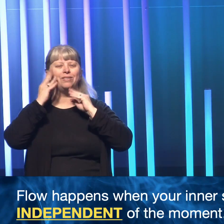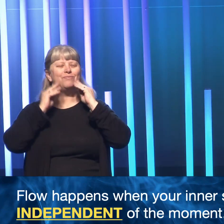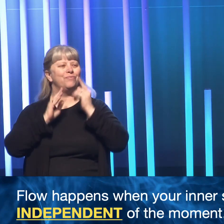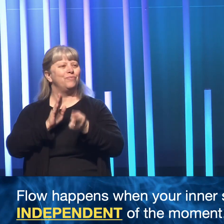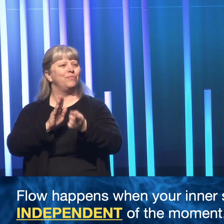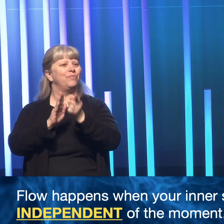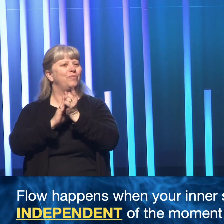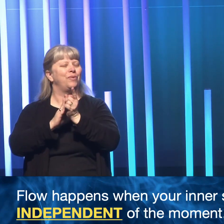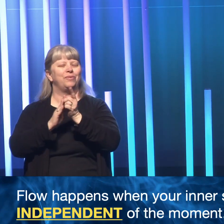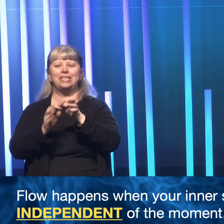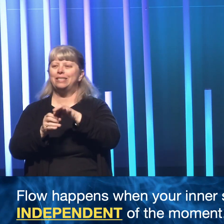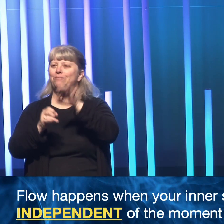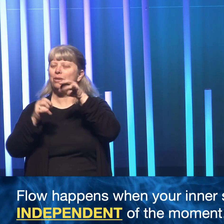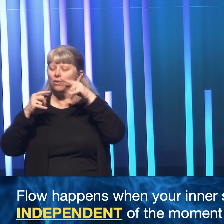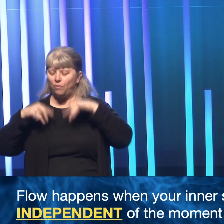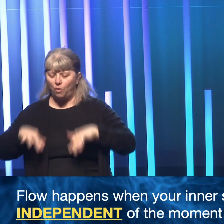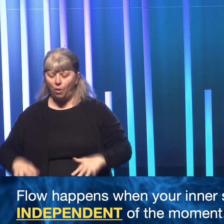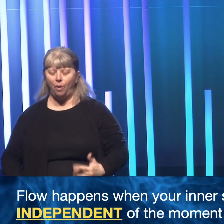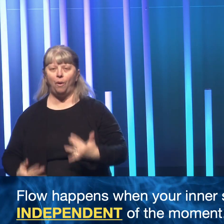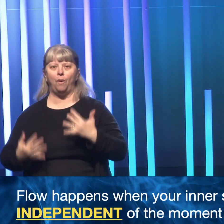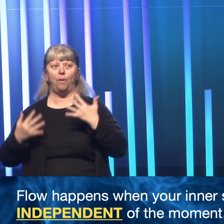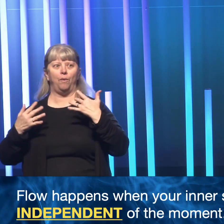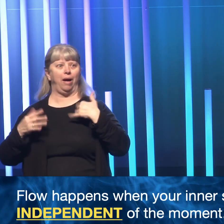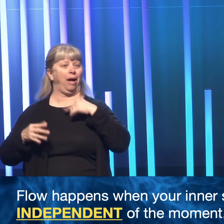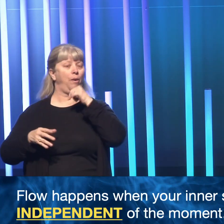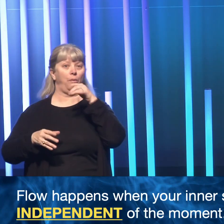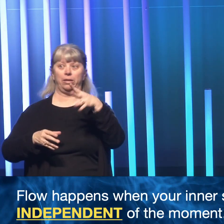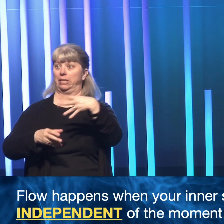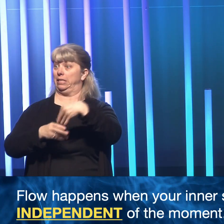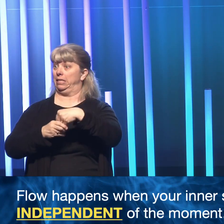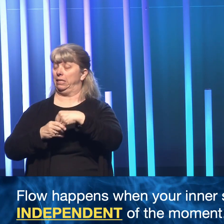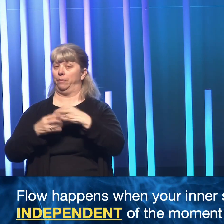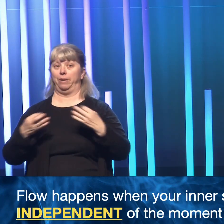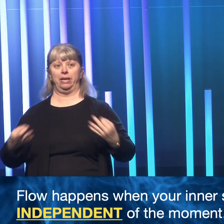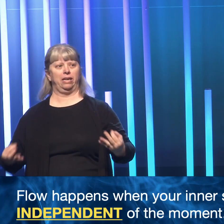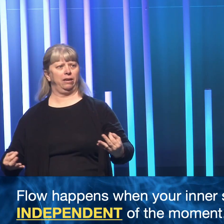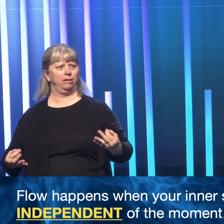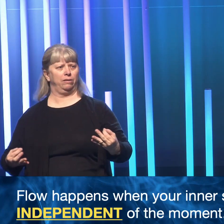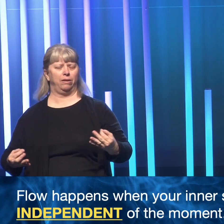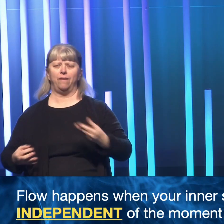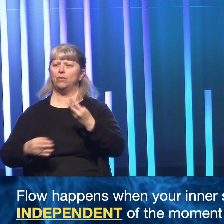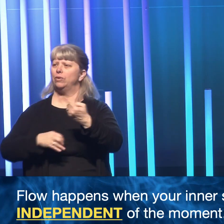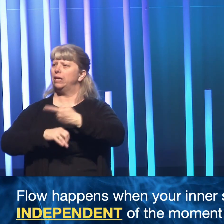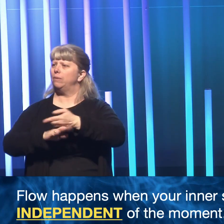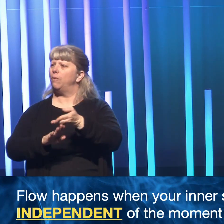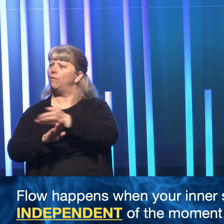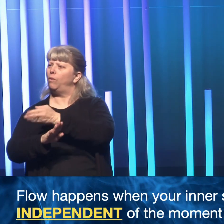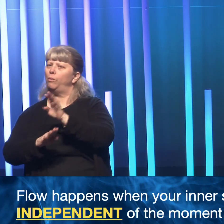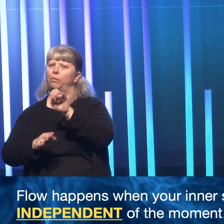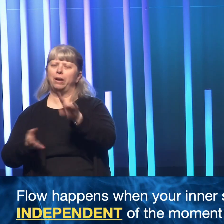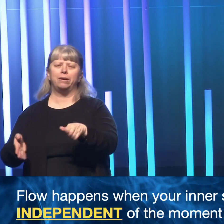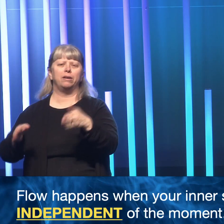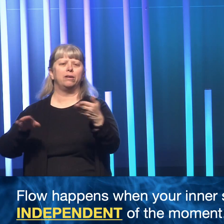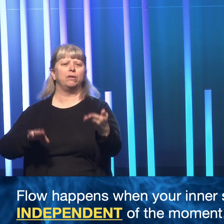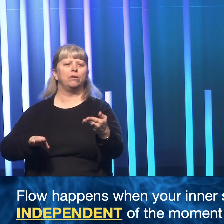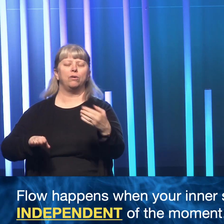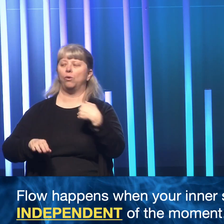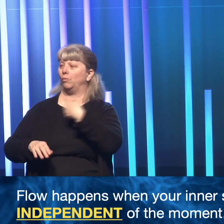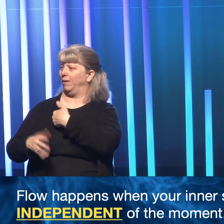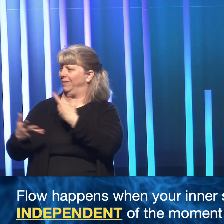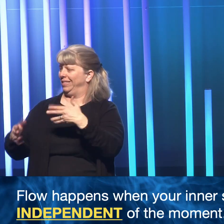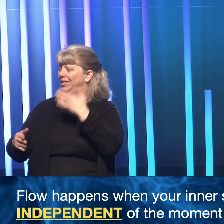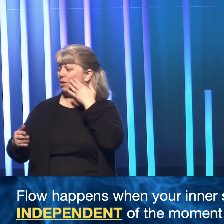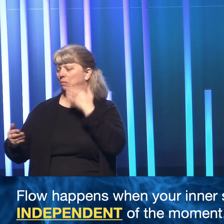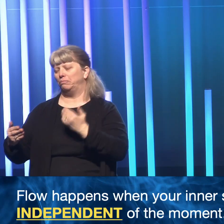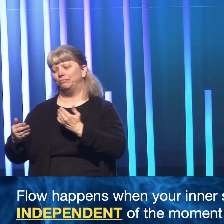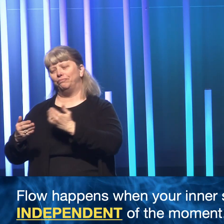moment of spiritual flow when I wasn't in meditation. A few days before Brad's passing, when we knew the